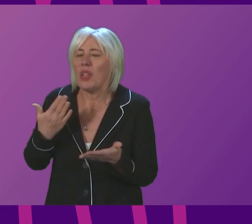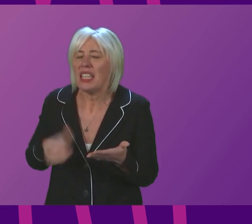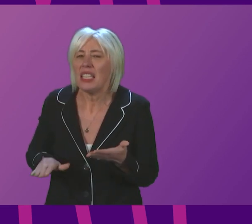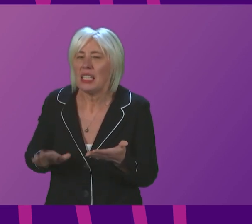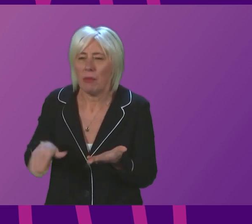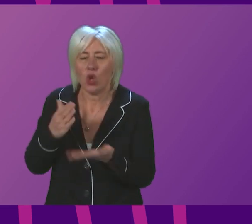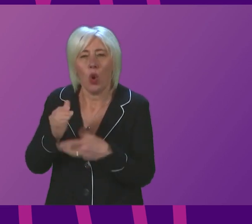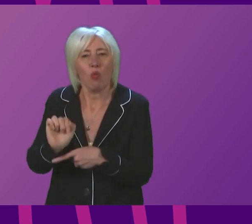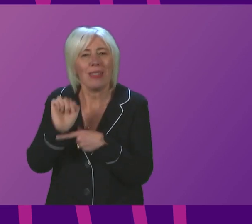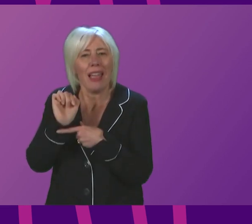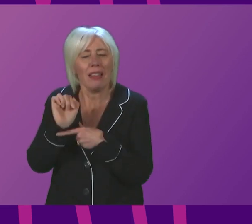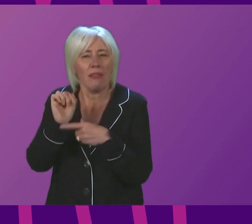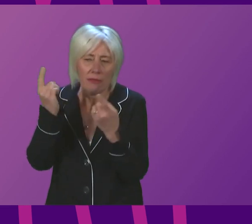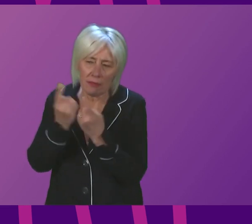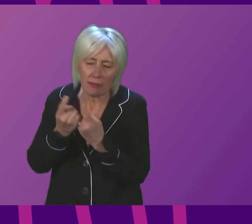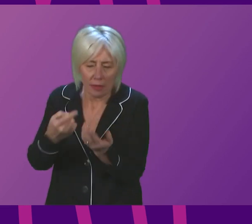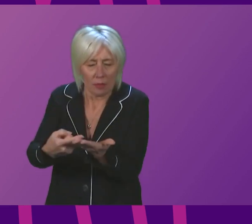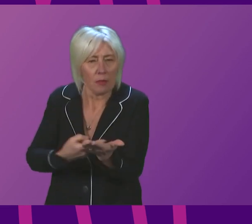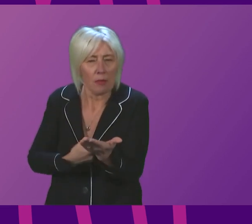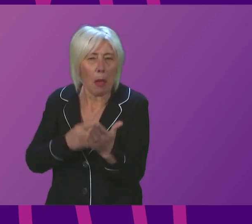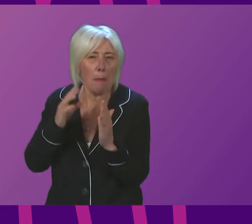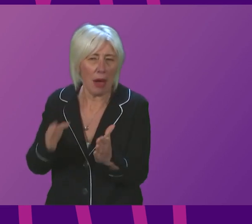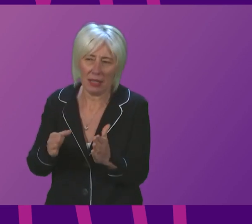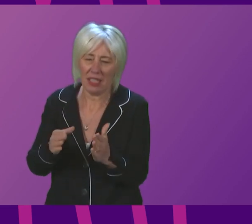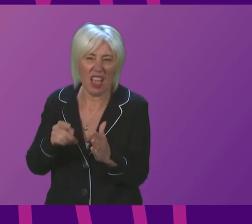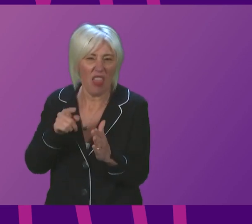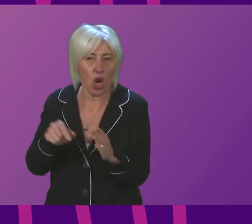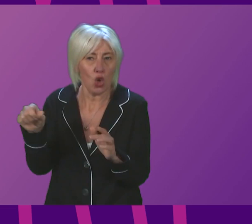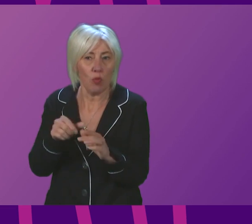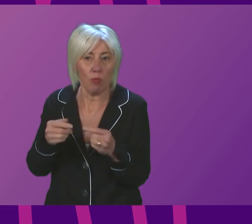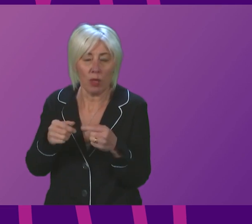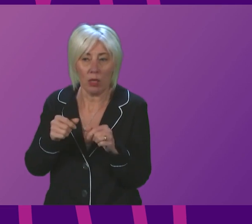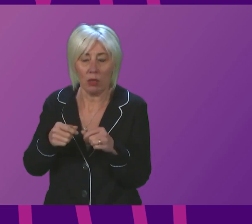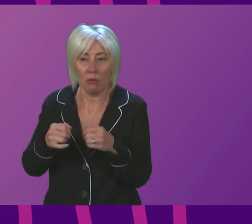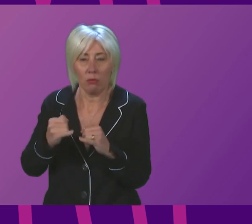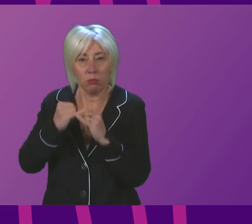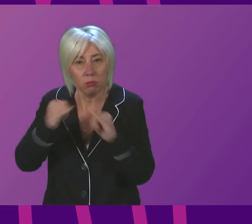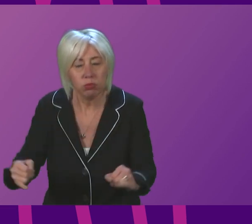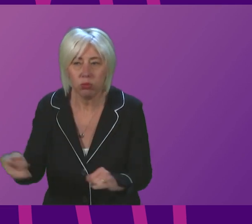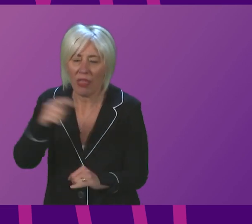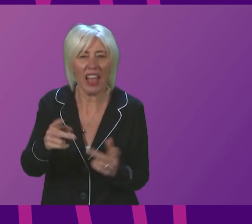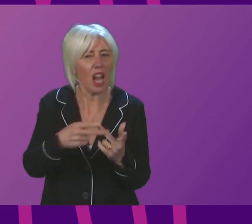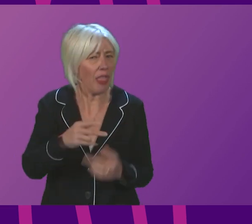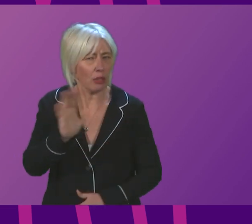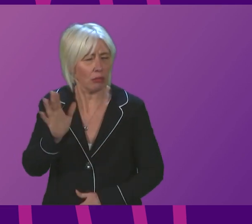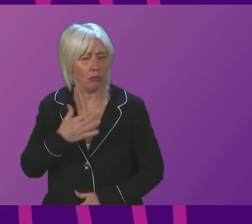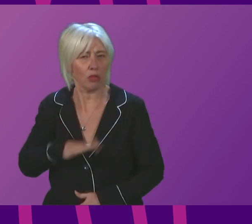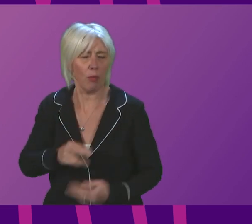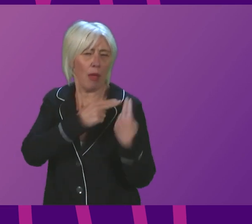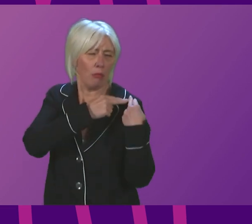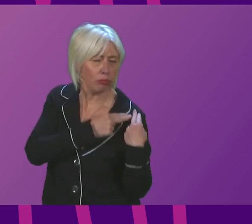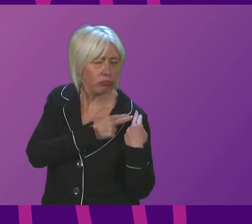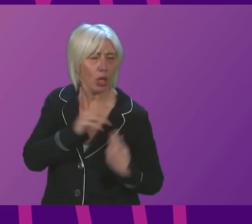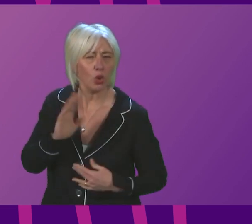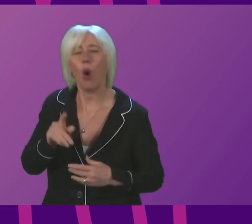measures in place, but we do not want to have measures in place that are any more onerous than necessary. I know these are matters that we look at on a